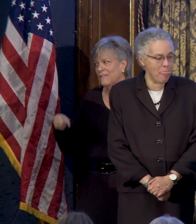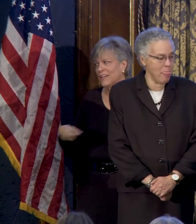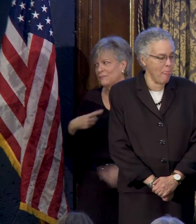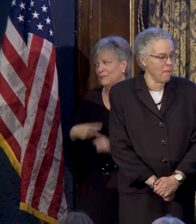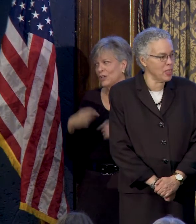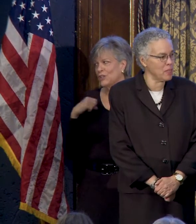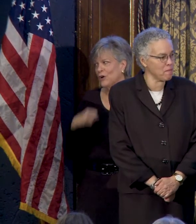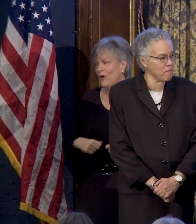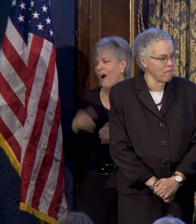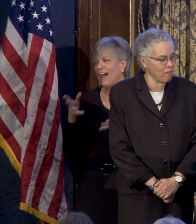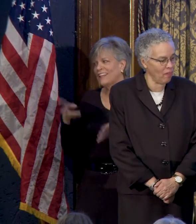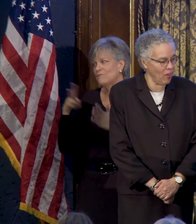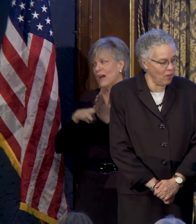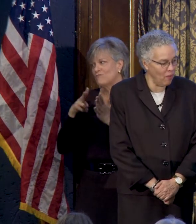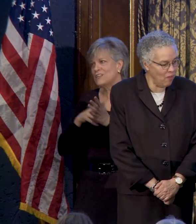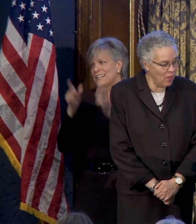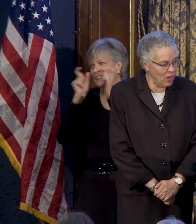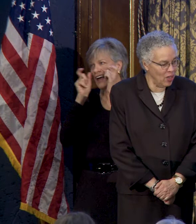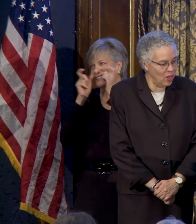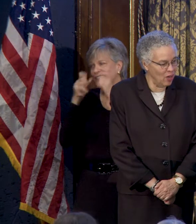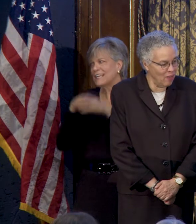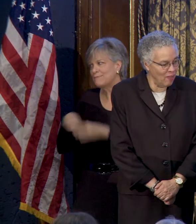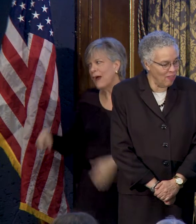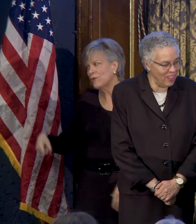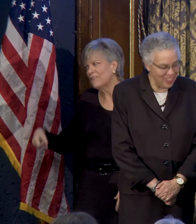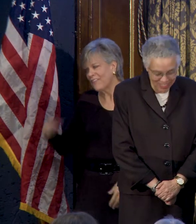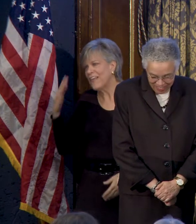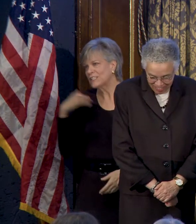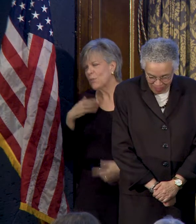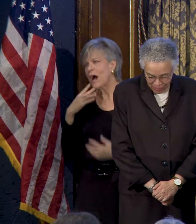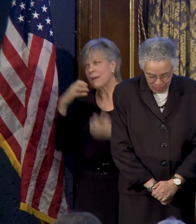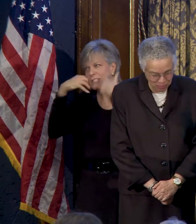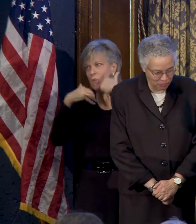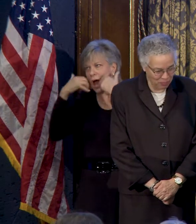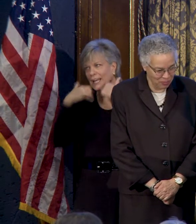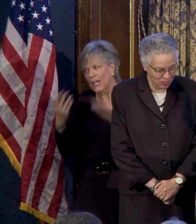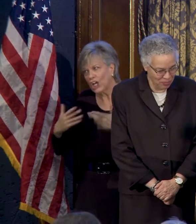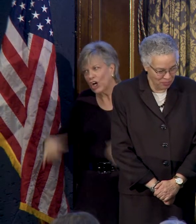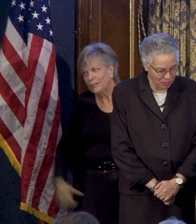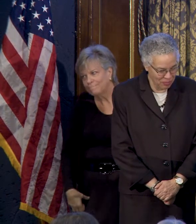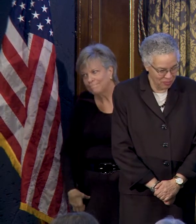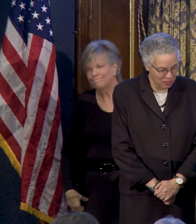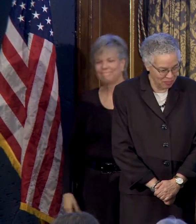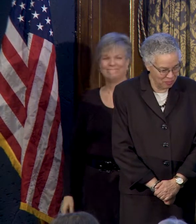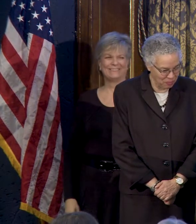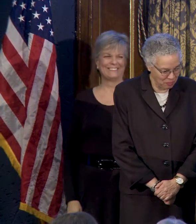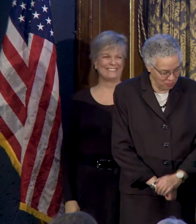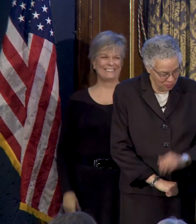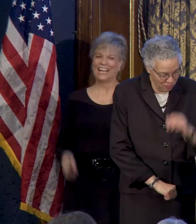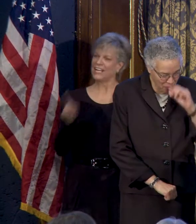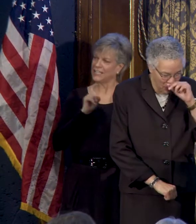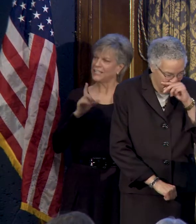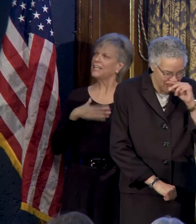And I left my reading glasses in my briefcase. So that's why I'm squinting. So Harvard, give me a break.